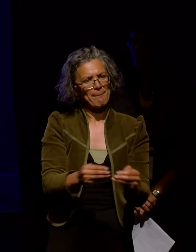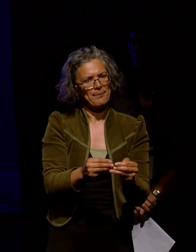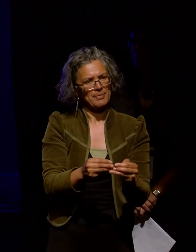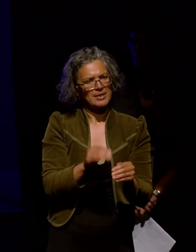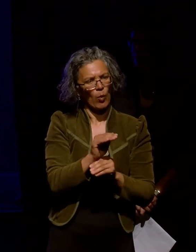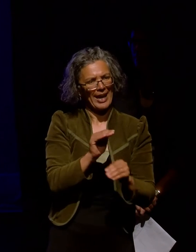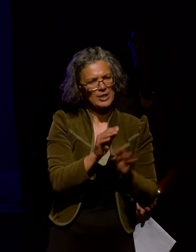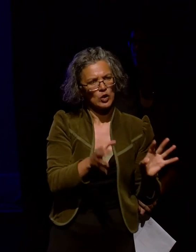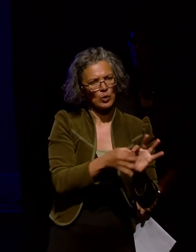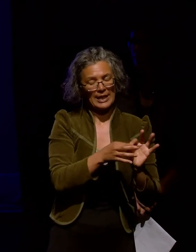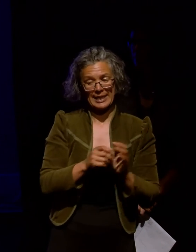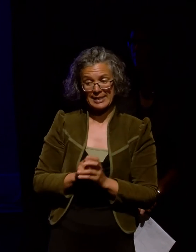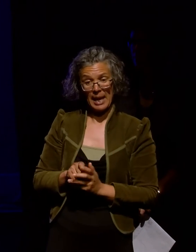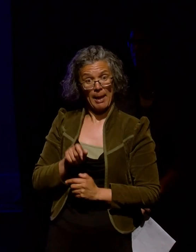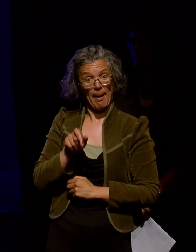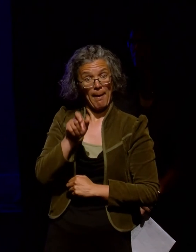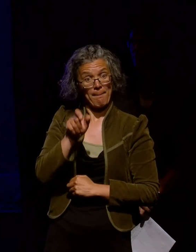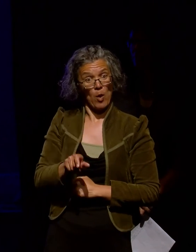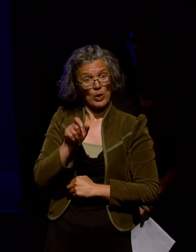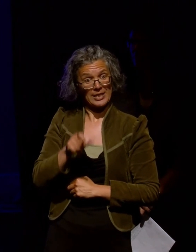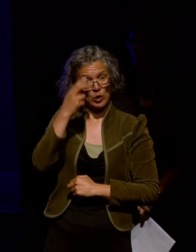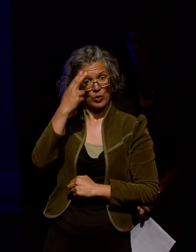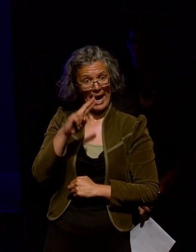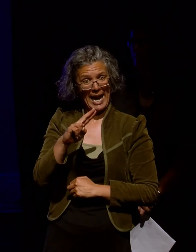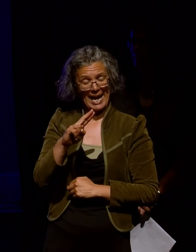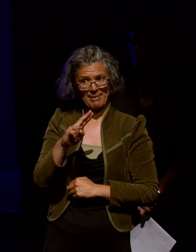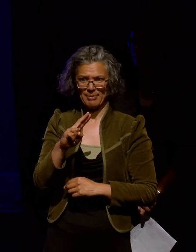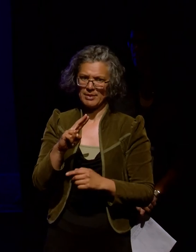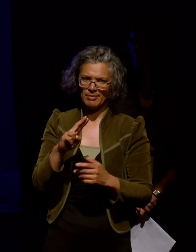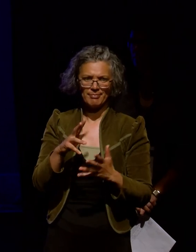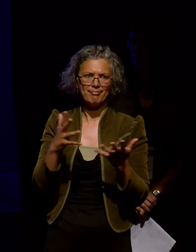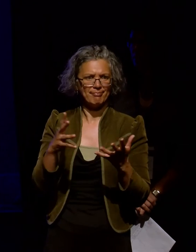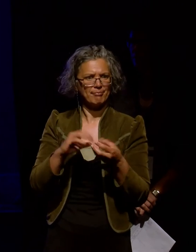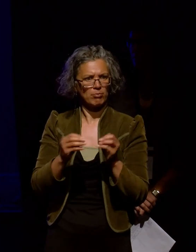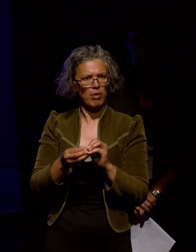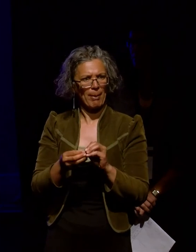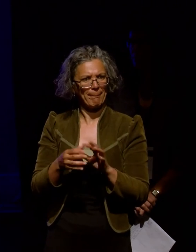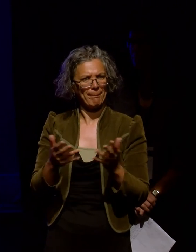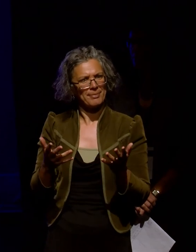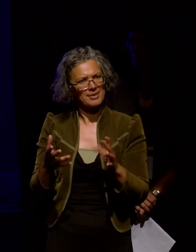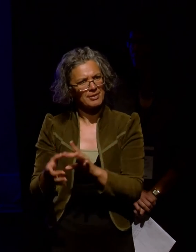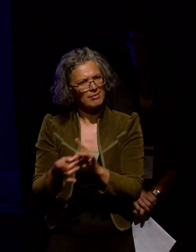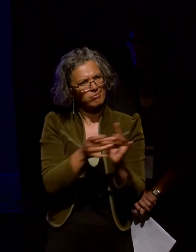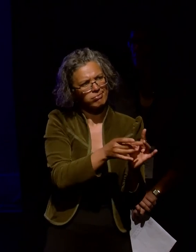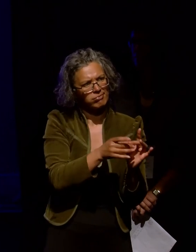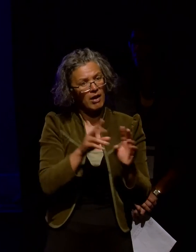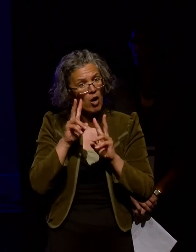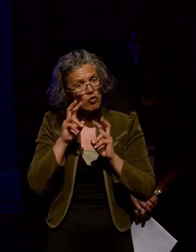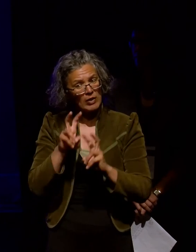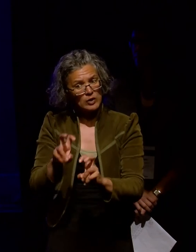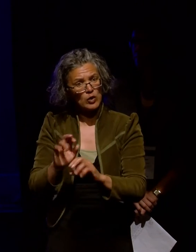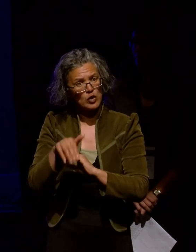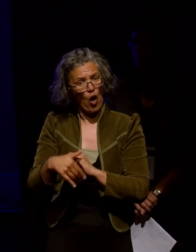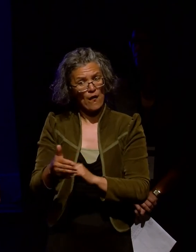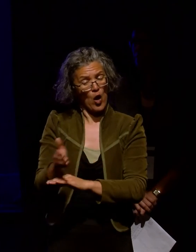Personal name authority issues are bubbling under thanks to projects such as the Fine New Zealand Artists website, Fresh Research into Early